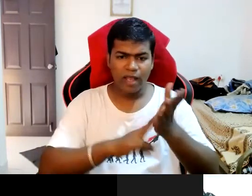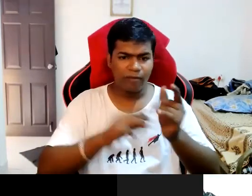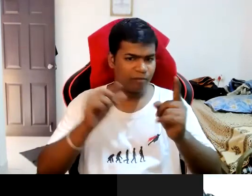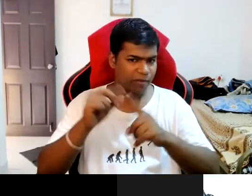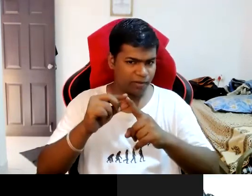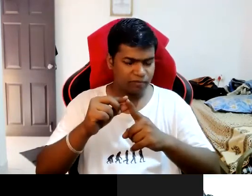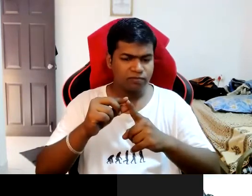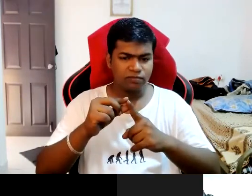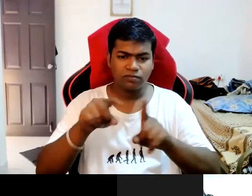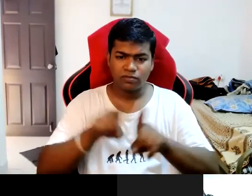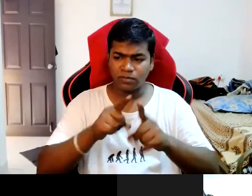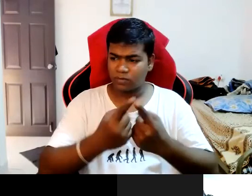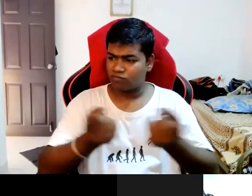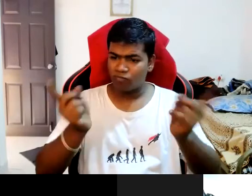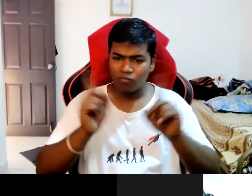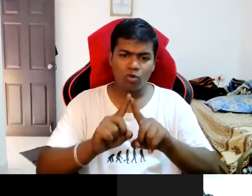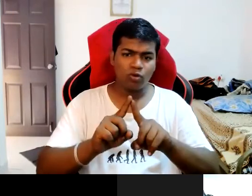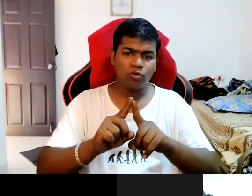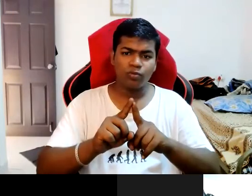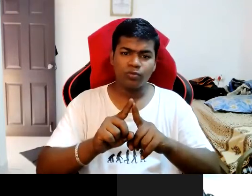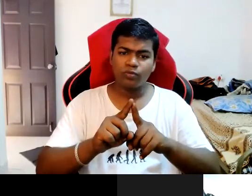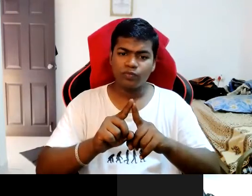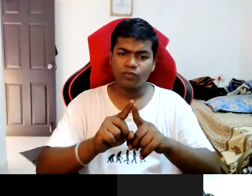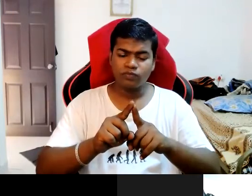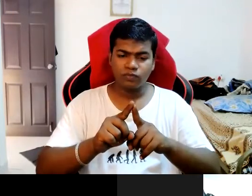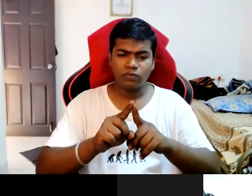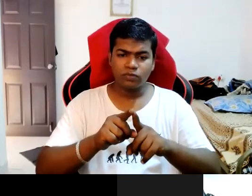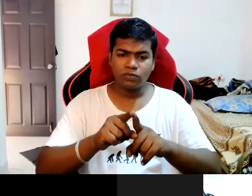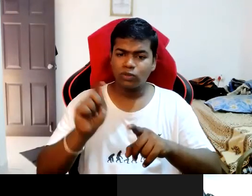and the washroom should be accessible like that kind.